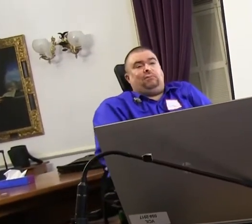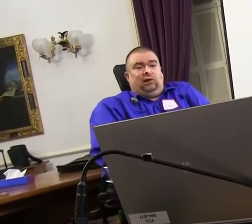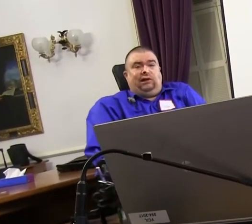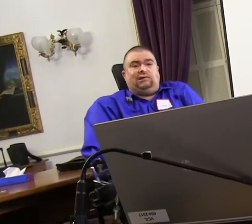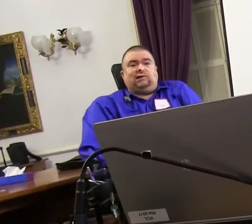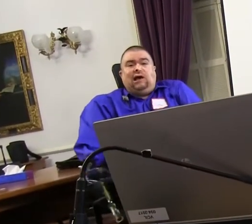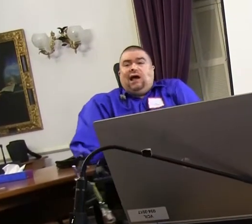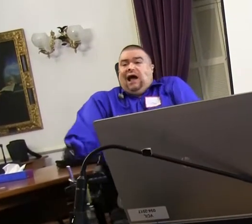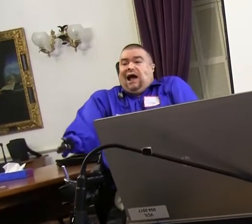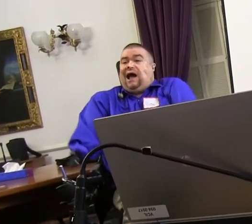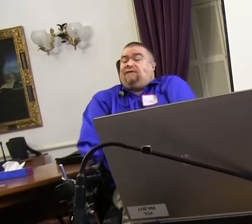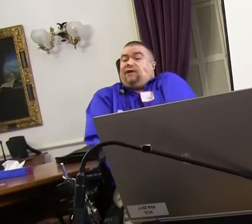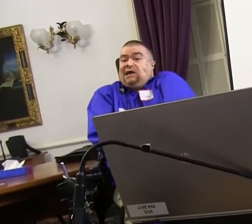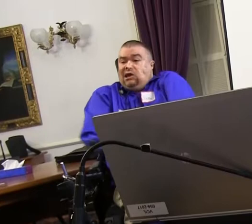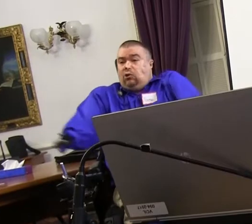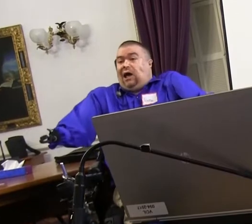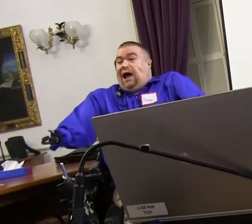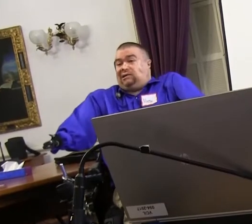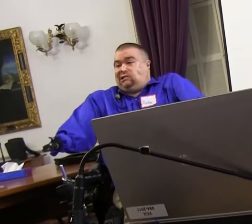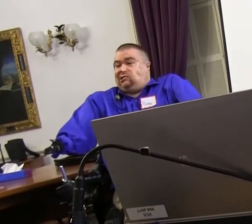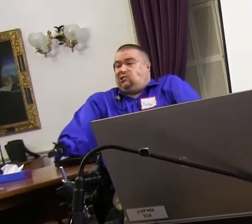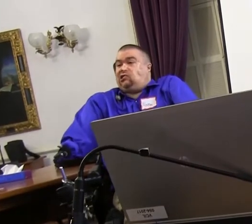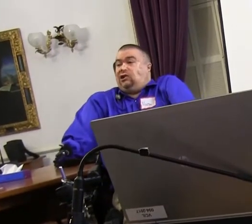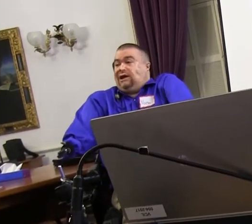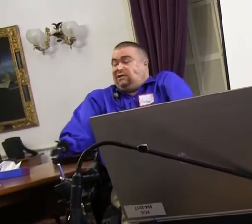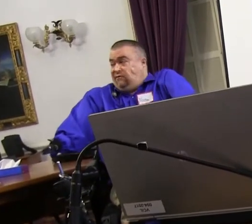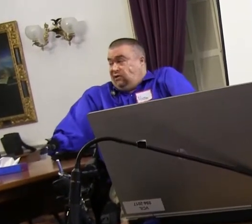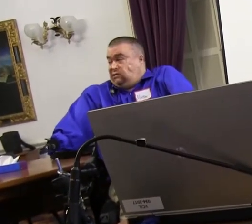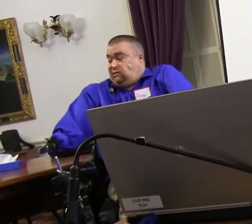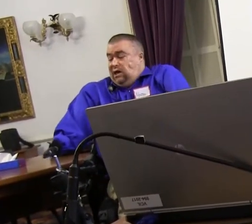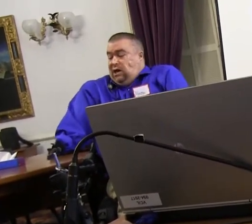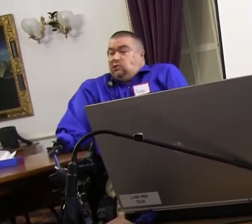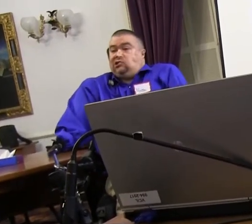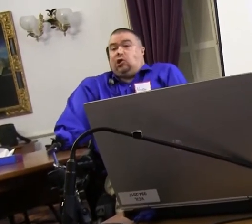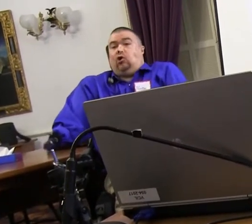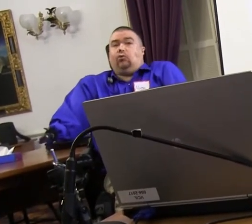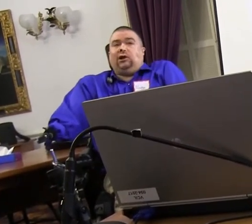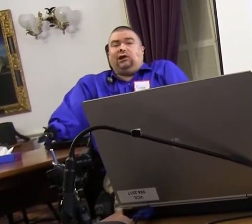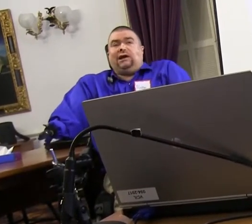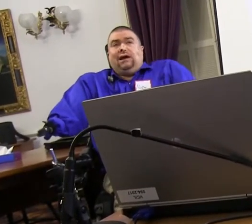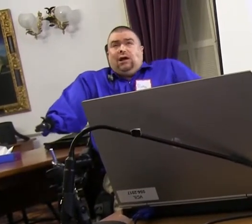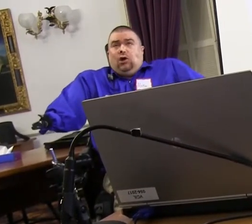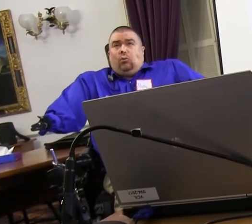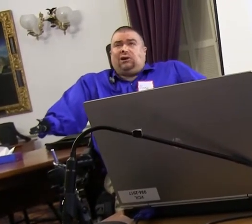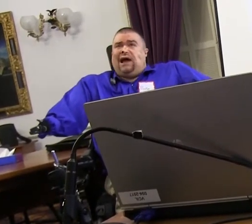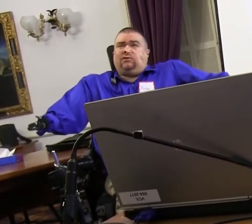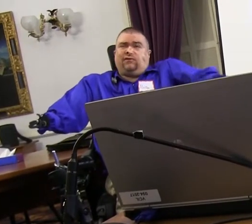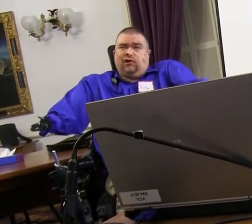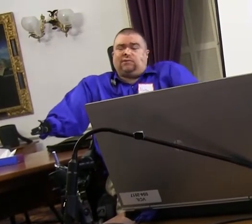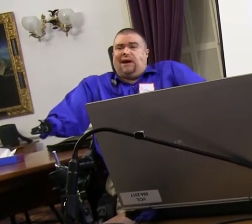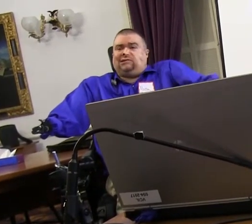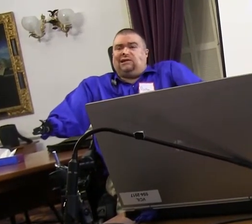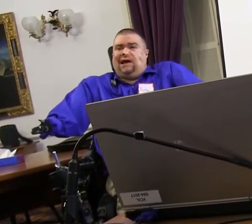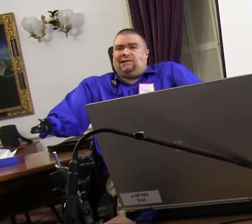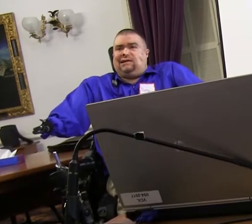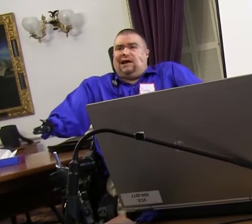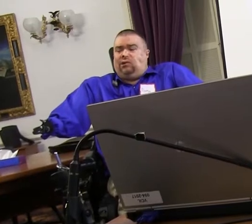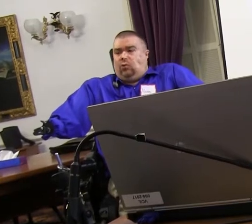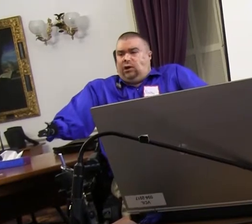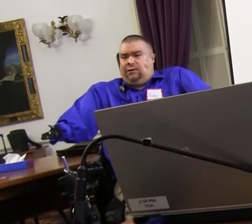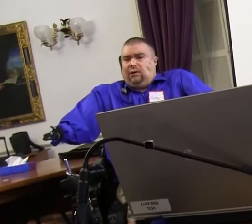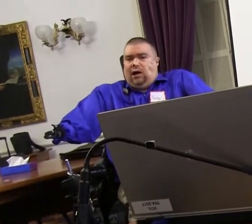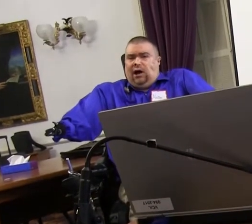people with disabilities have equal access to certain activities. So really, when the Act was first passed in